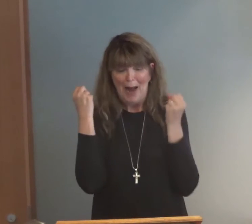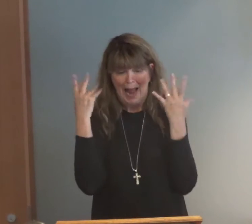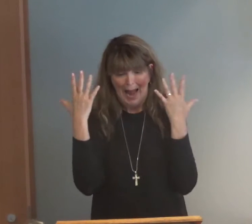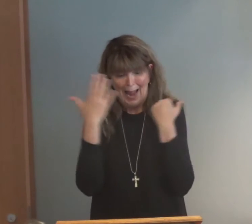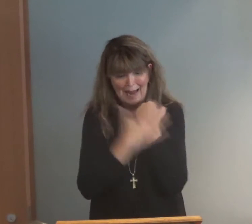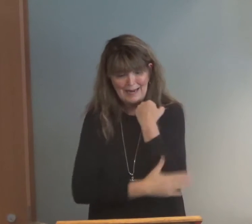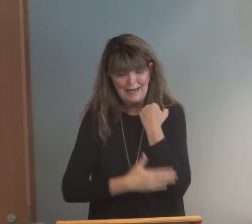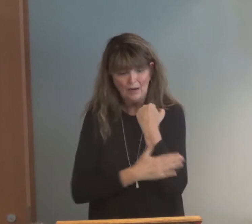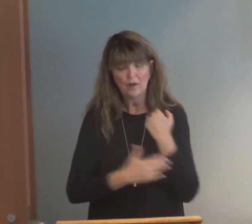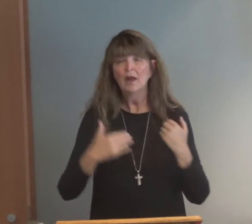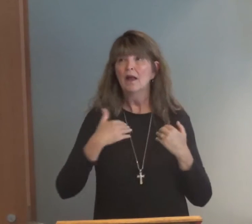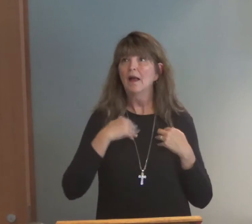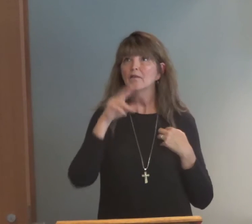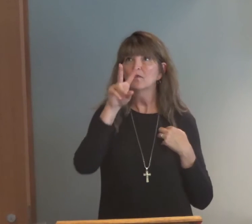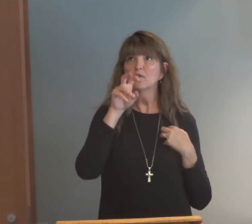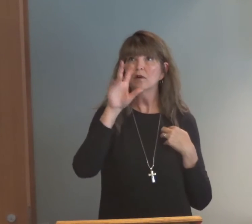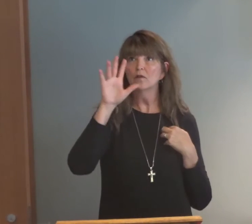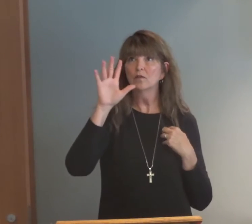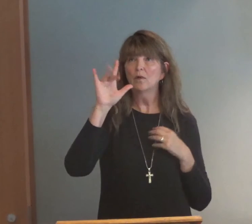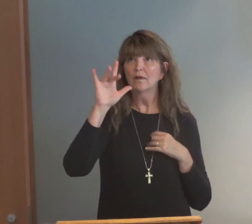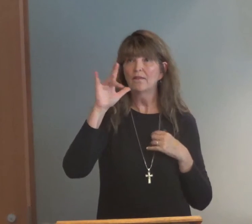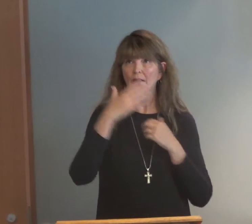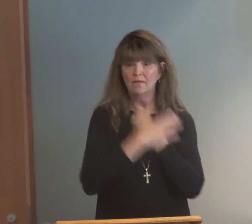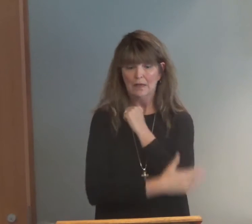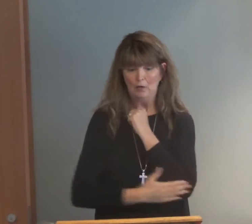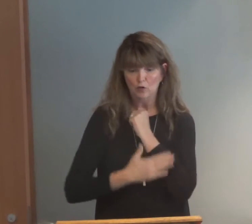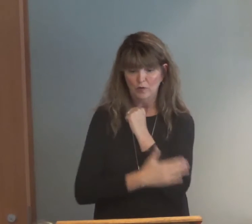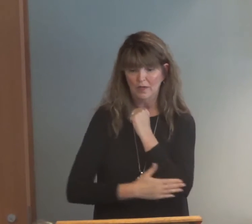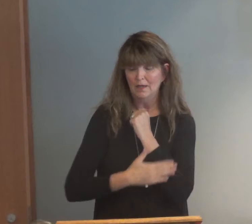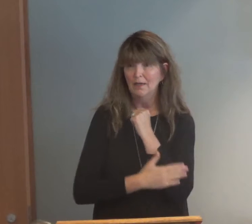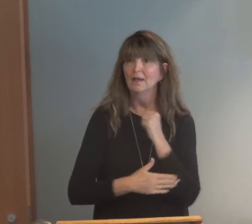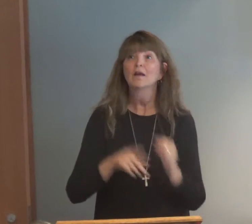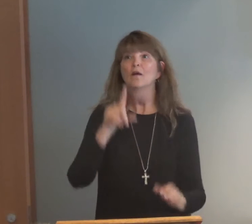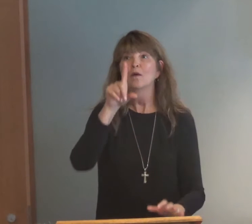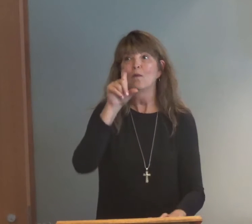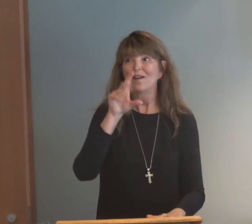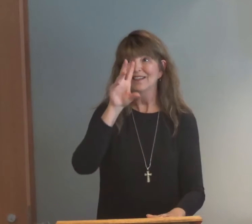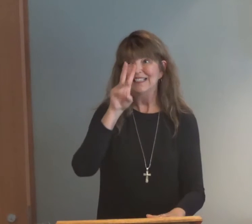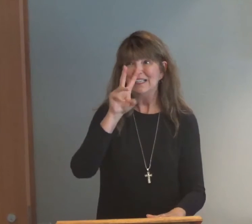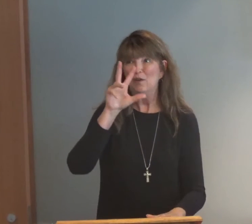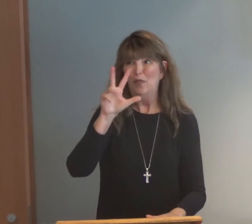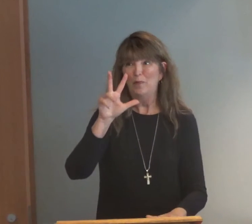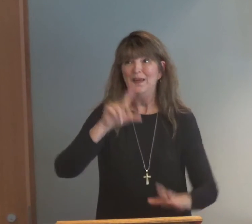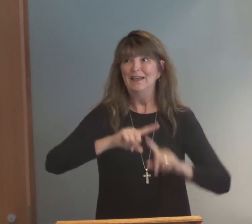celebrate Independence Days. Out of 225 countries,